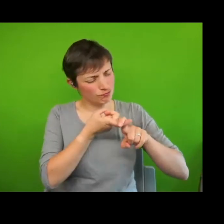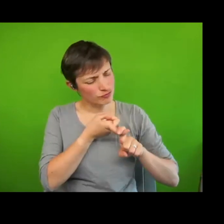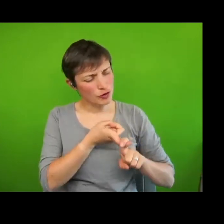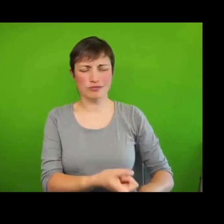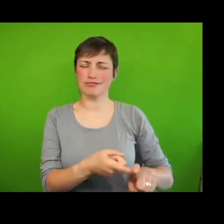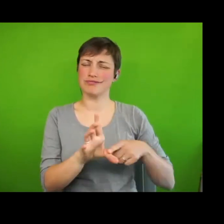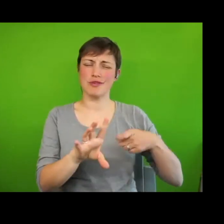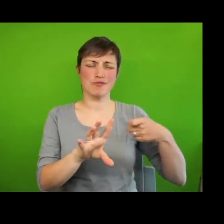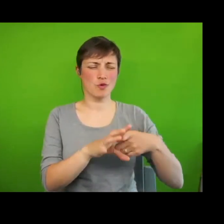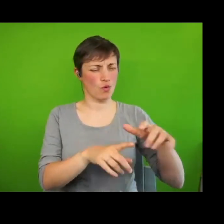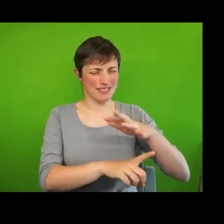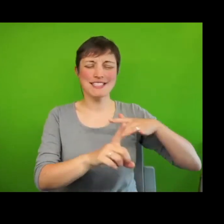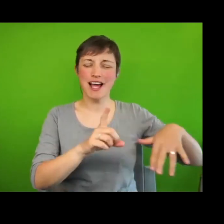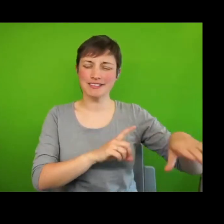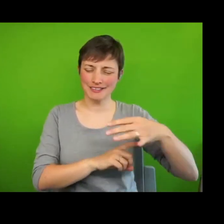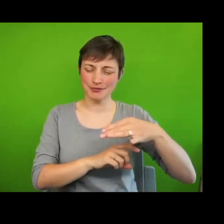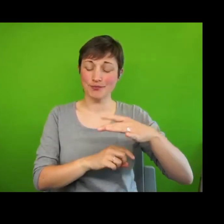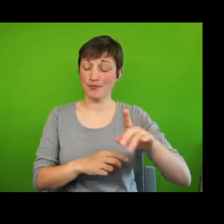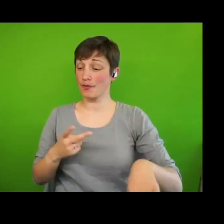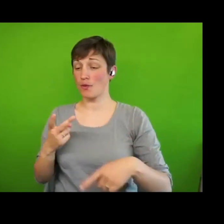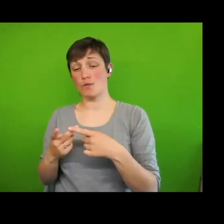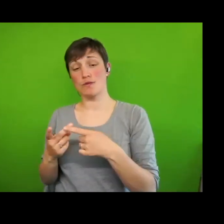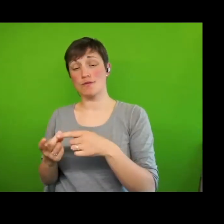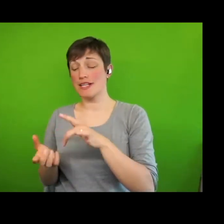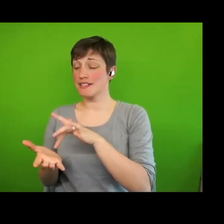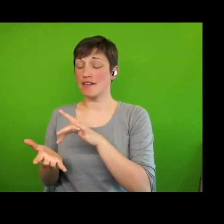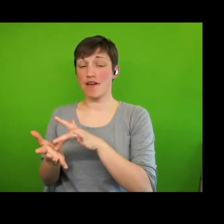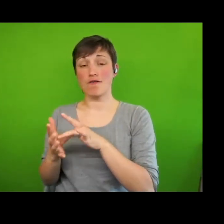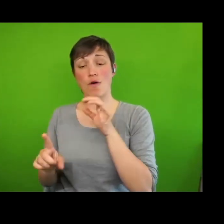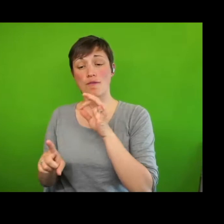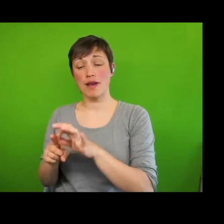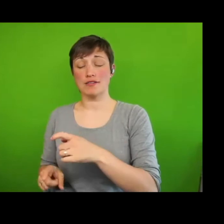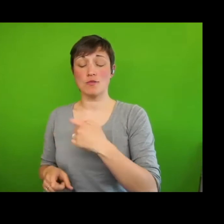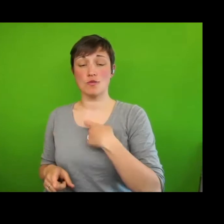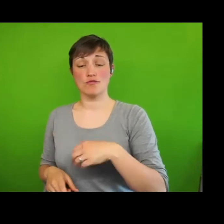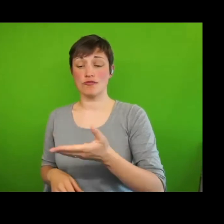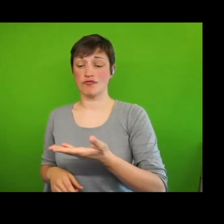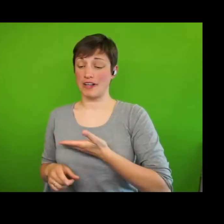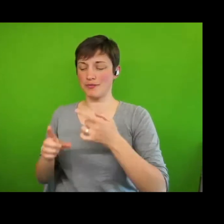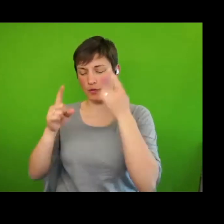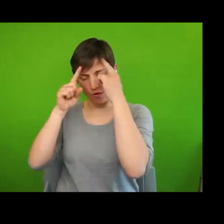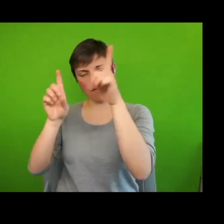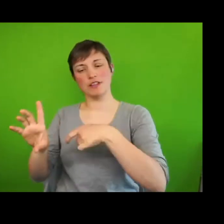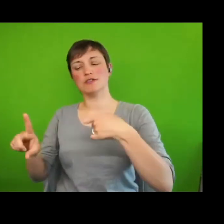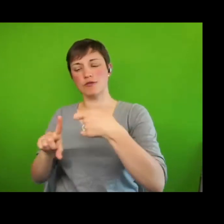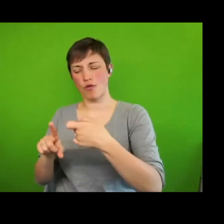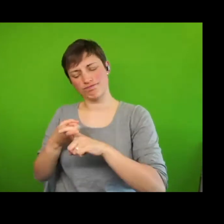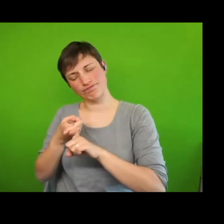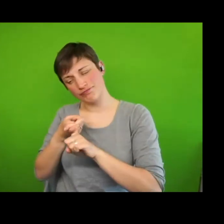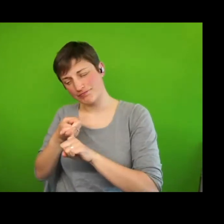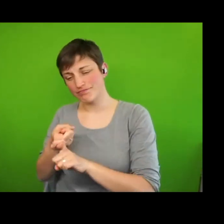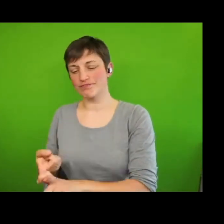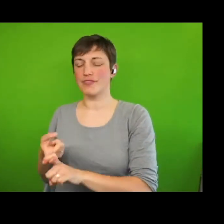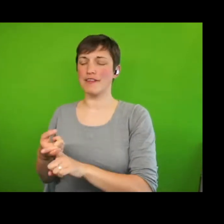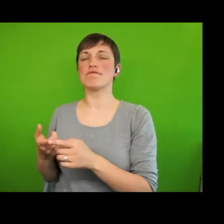society, and the Centre for Applied Human Rights at the University of York, which roots us in the